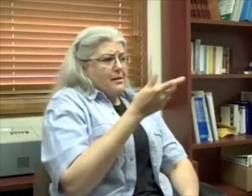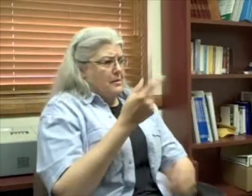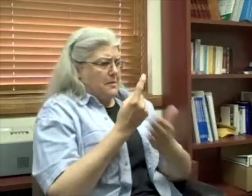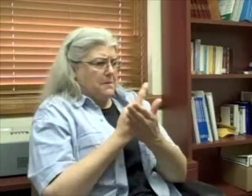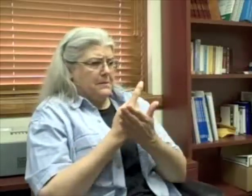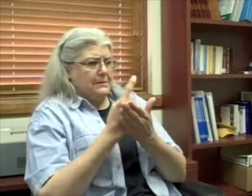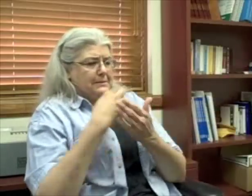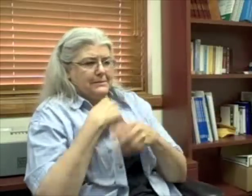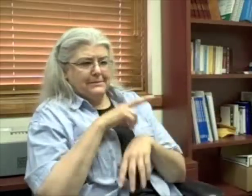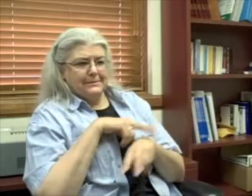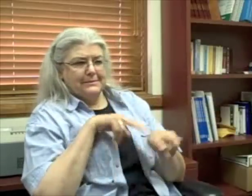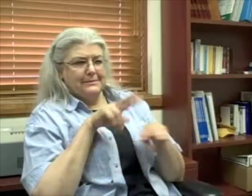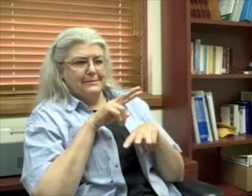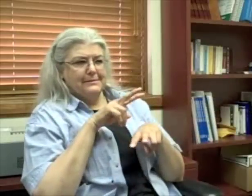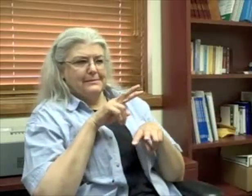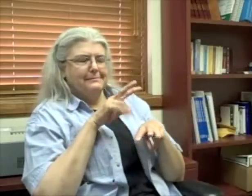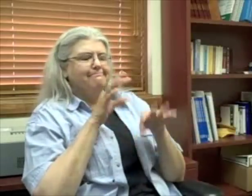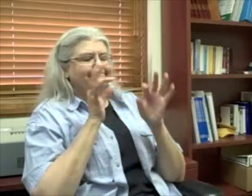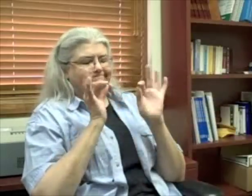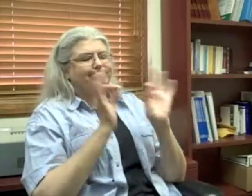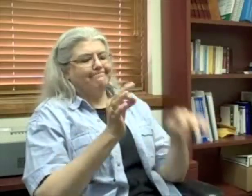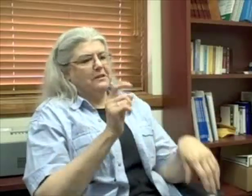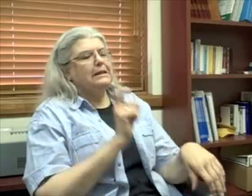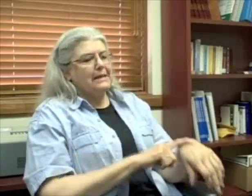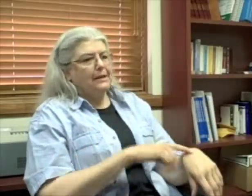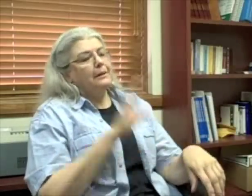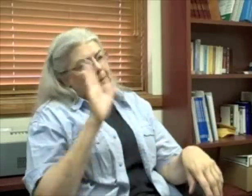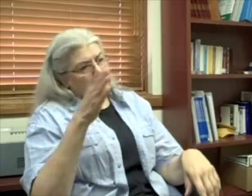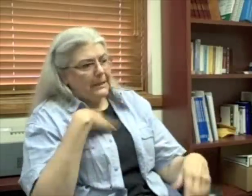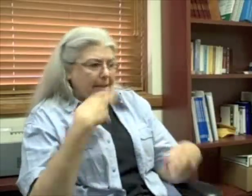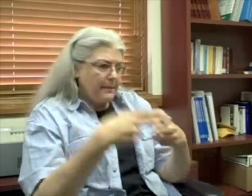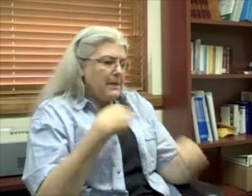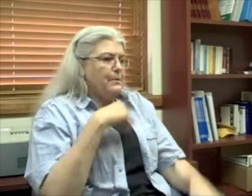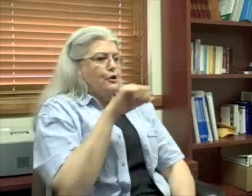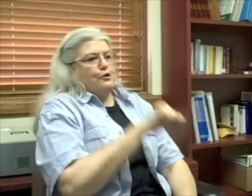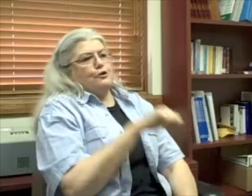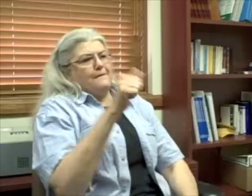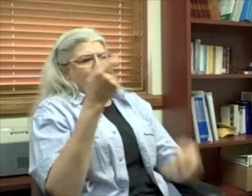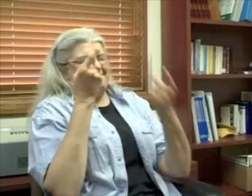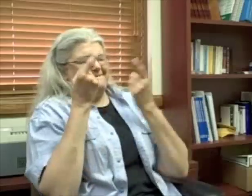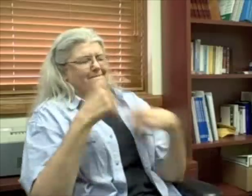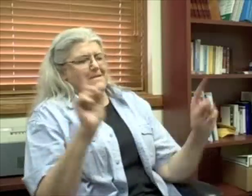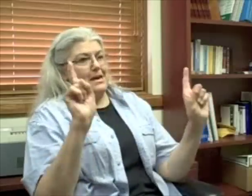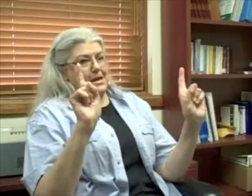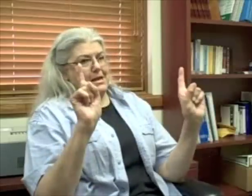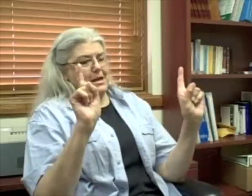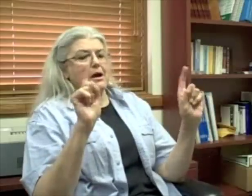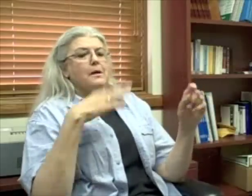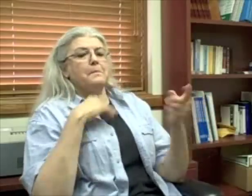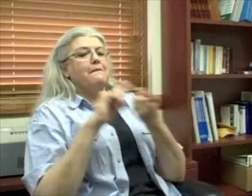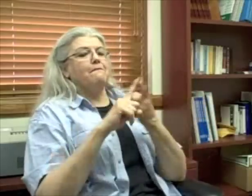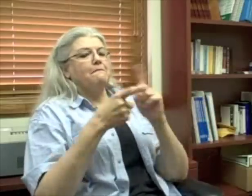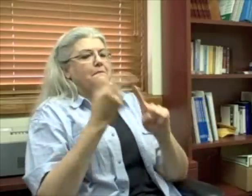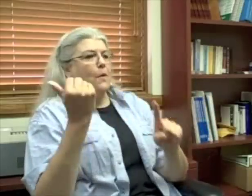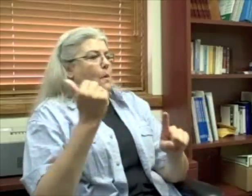our own story. So it was my turn. And I said, finally admitted it, yes, I'm an alcoholic.